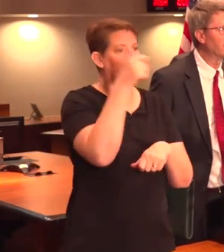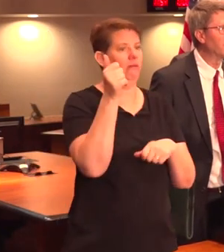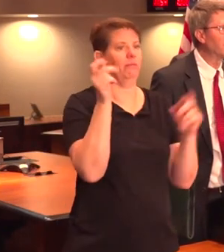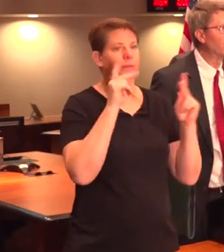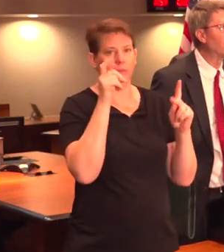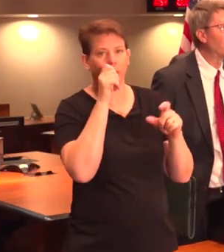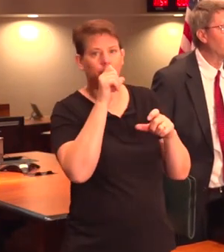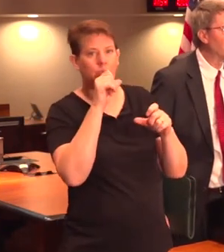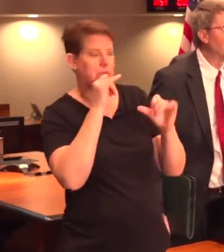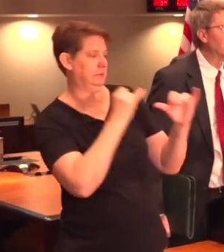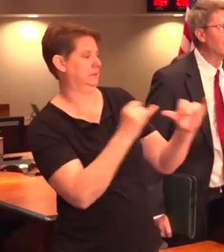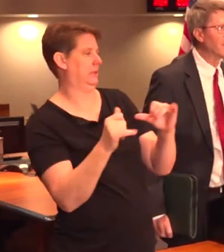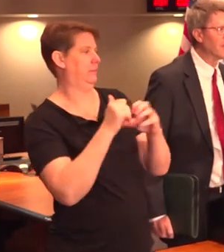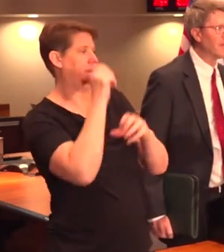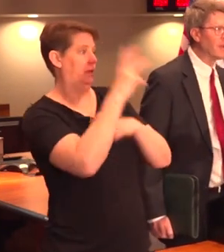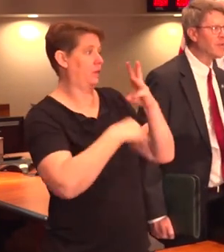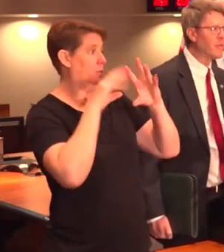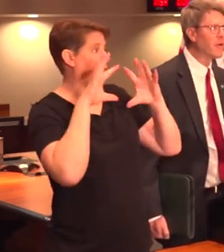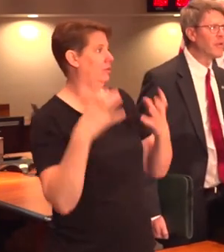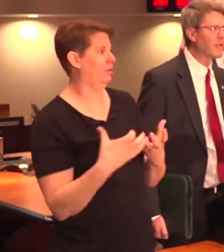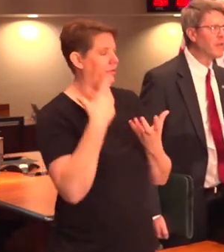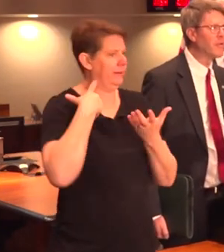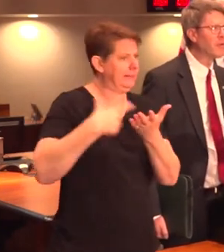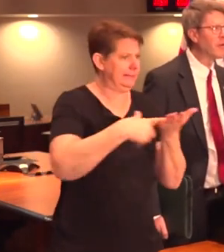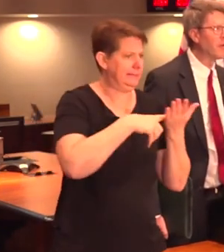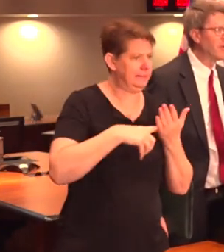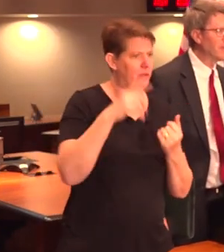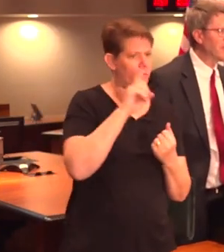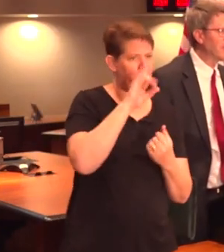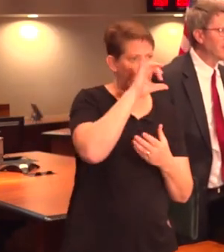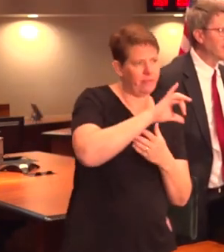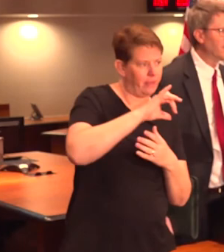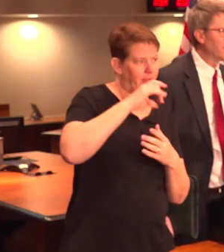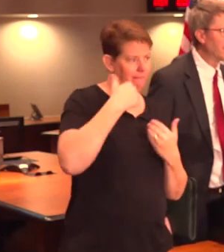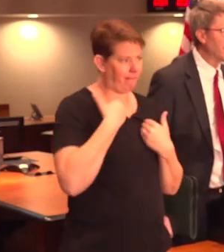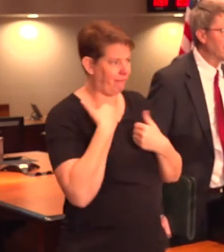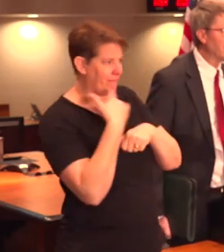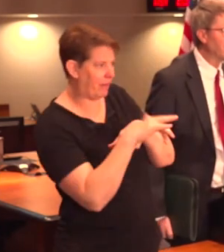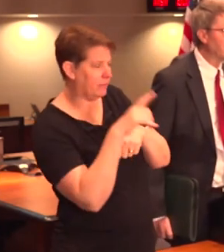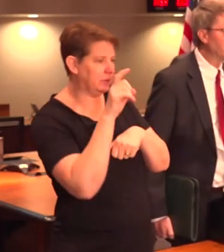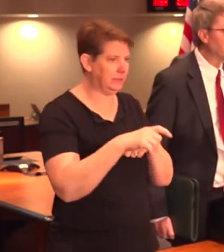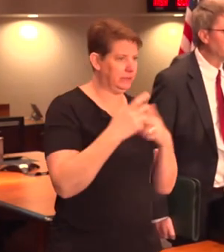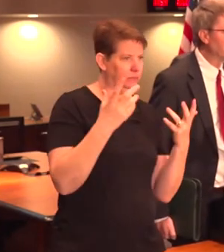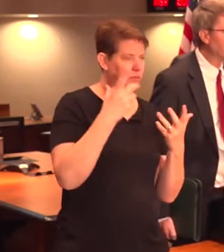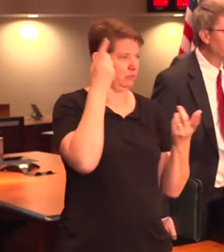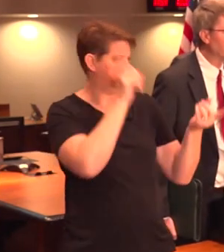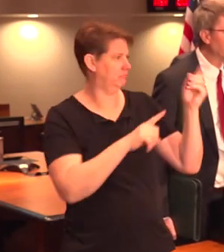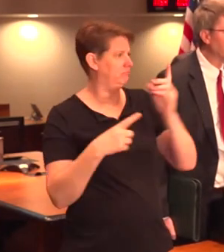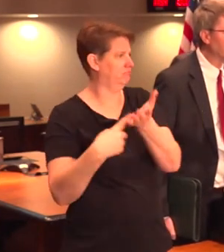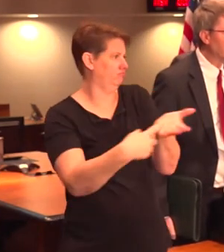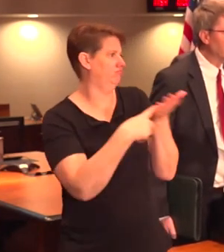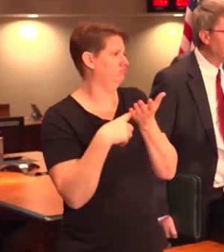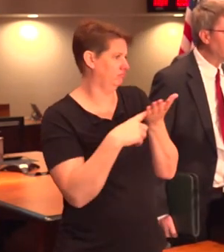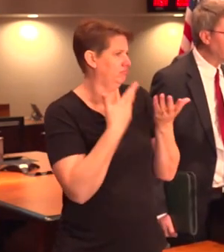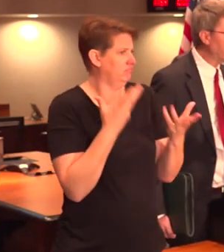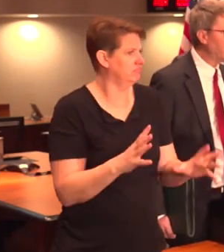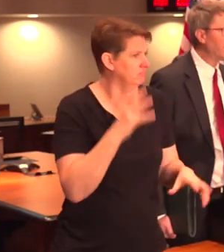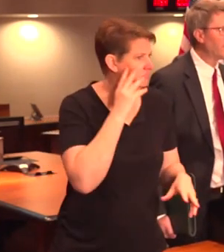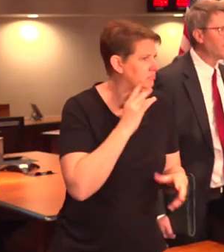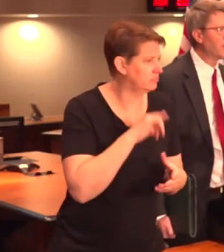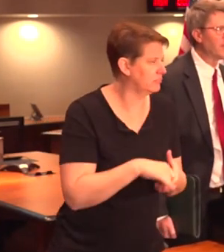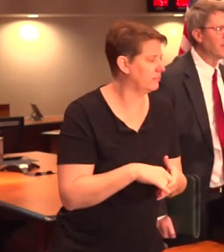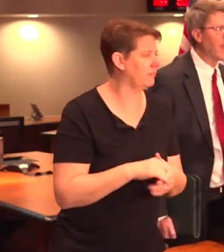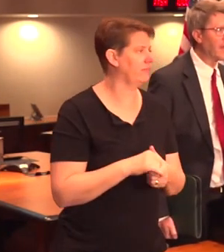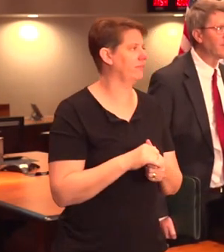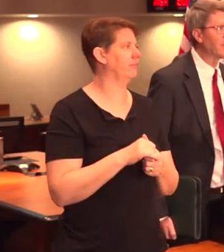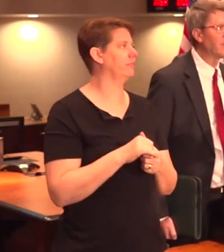to discern actually where those levels are. And there is still, everyone